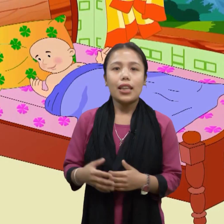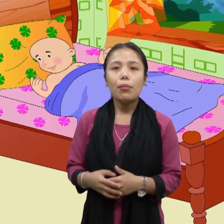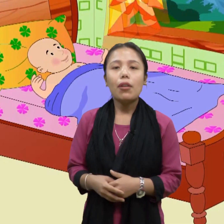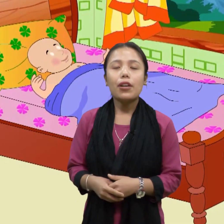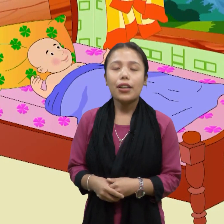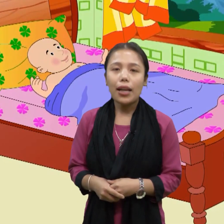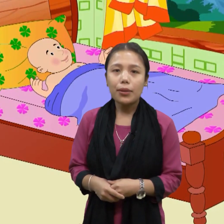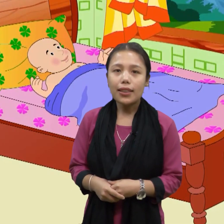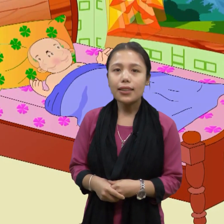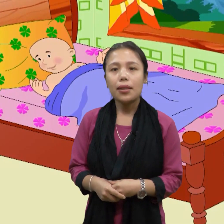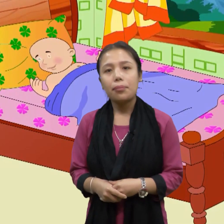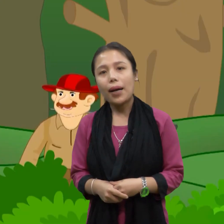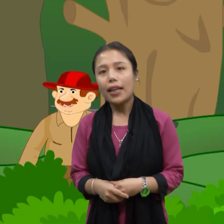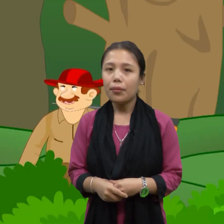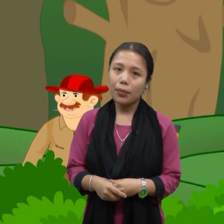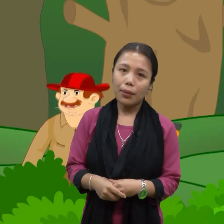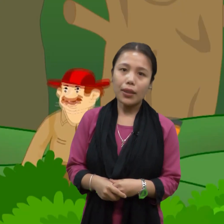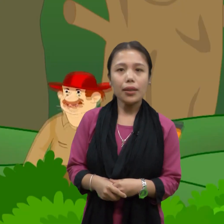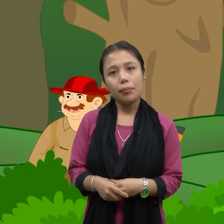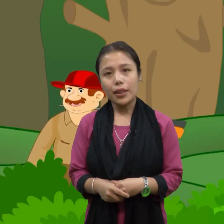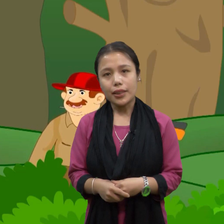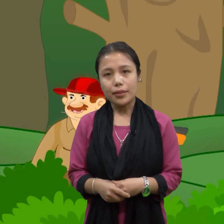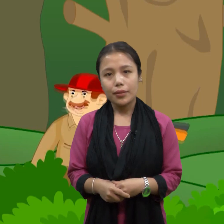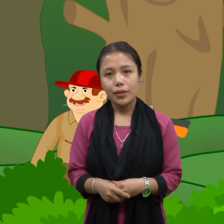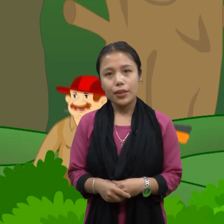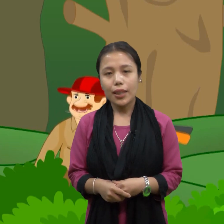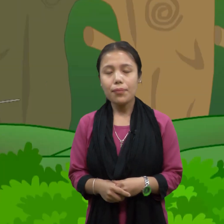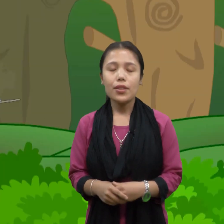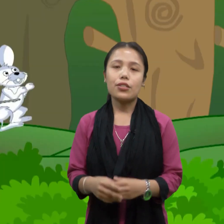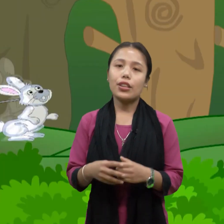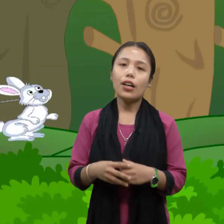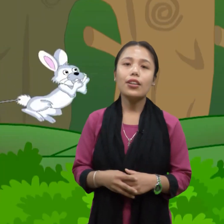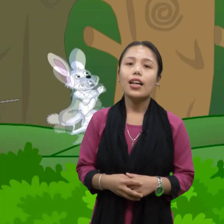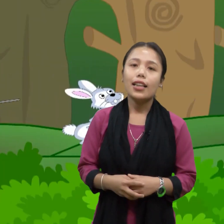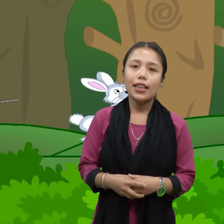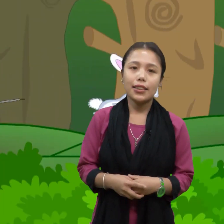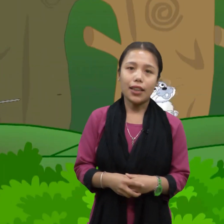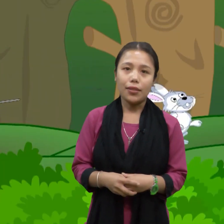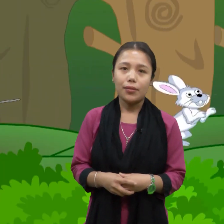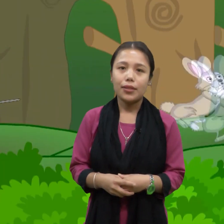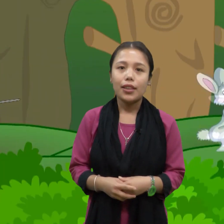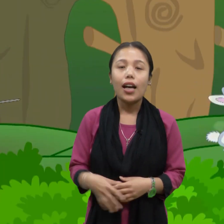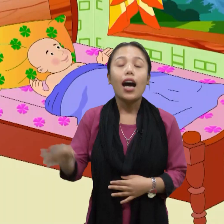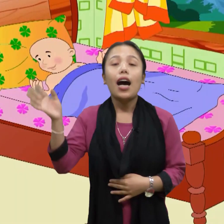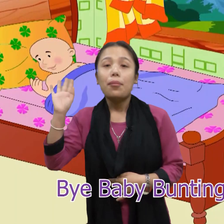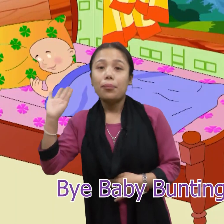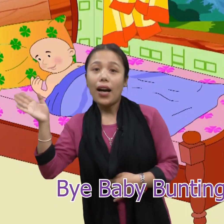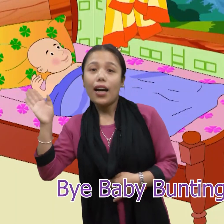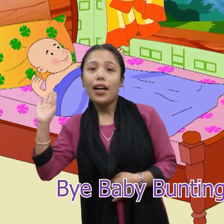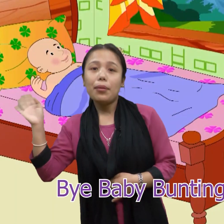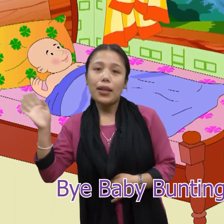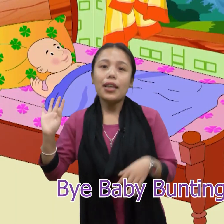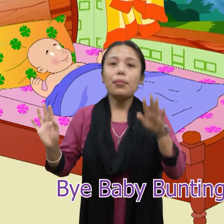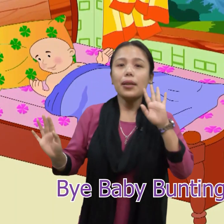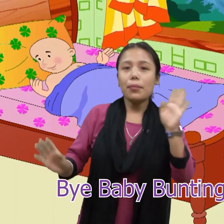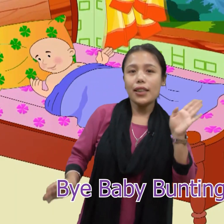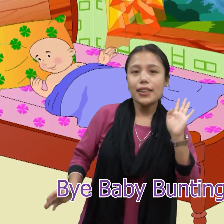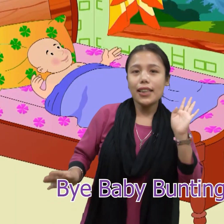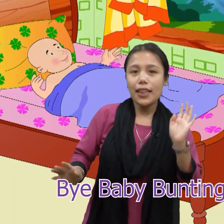name of our rhyme is Bye Baby Bunting. Okay, so now let's start. Bye baby bunting,